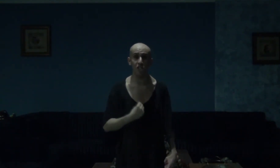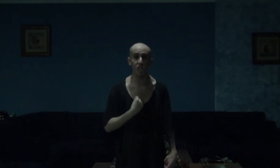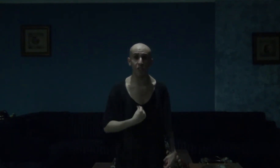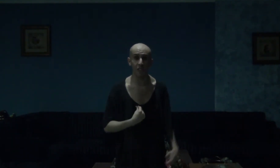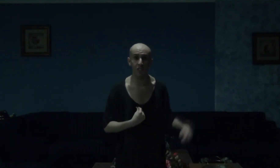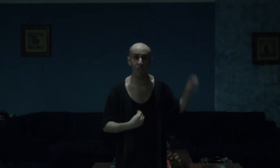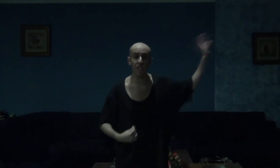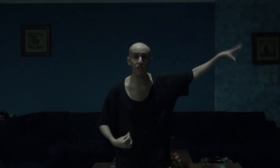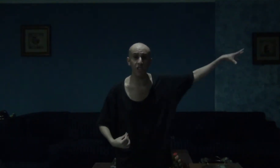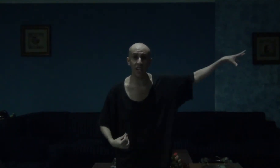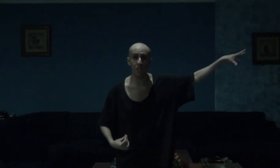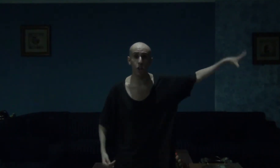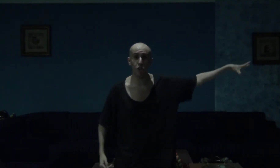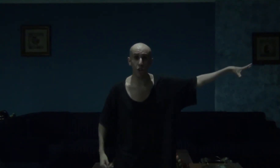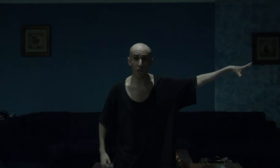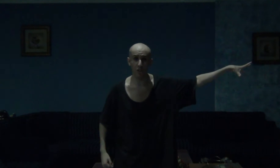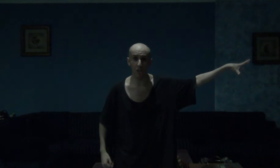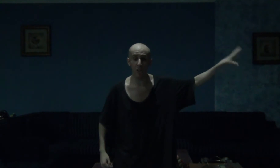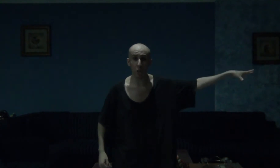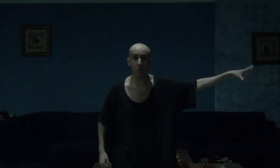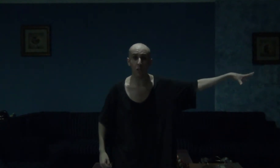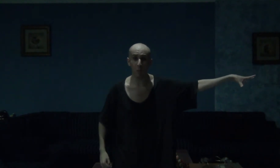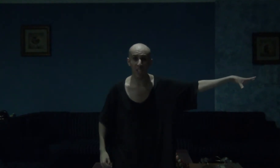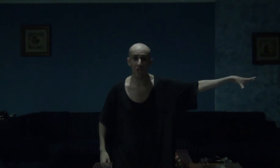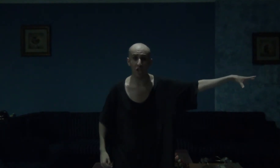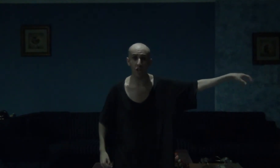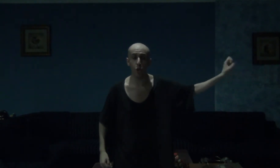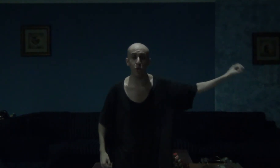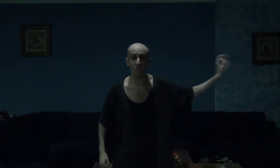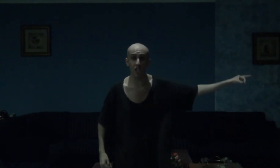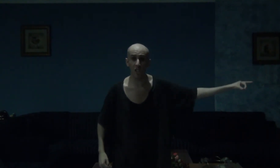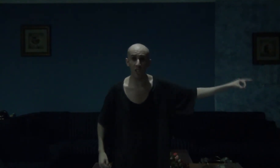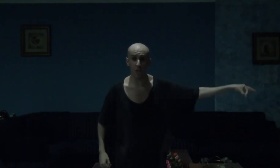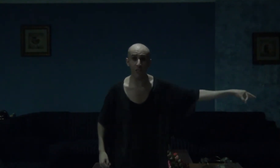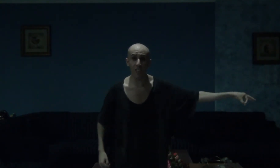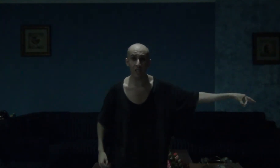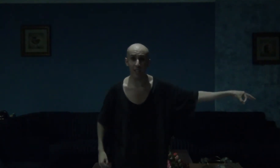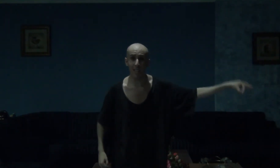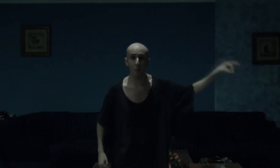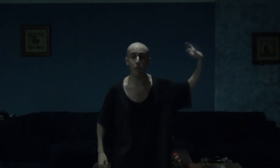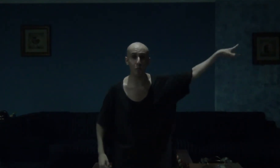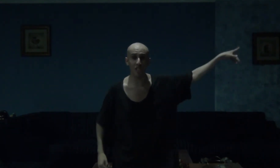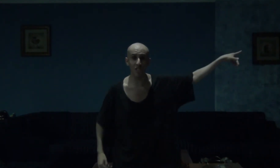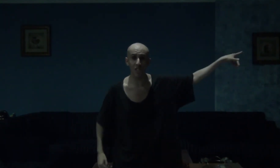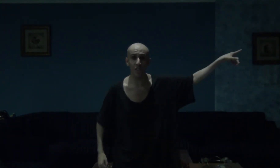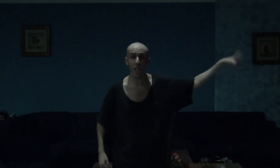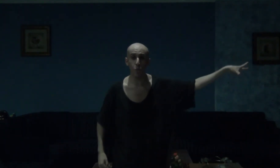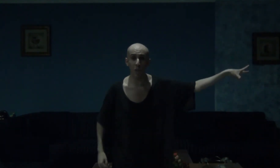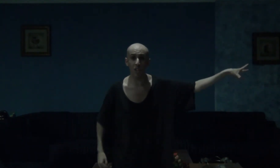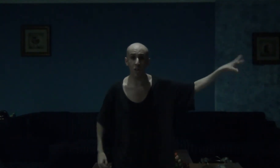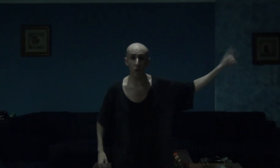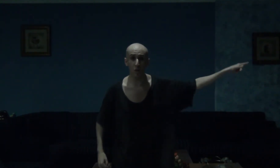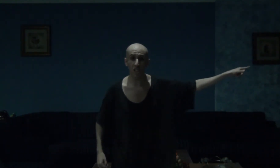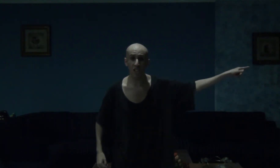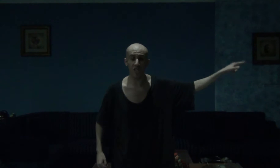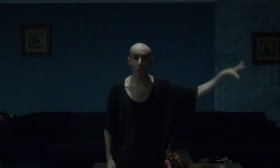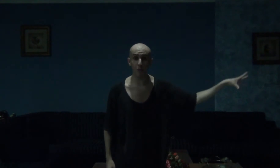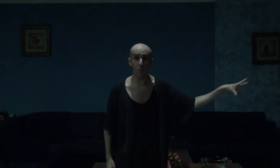she felt other than her daughter, Gypsy Blanchard, who's still serving time in prison. And whether or not Gypsy